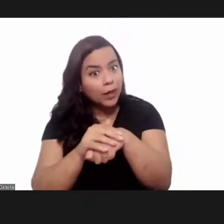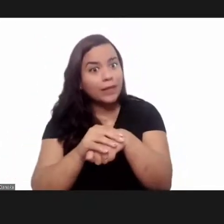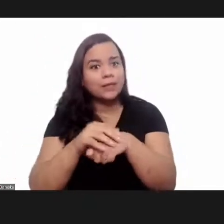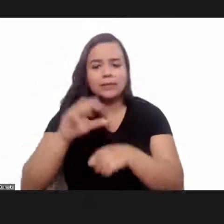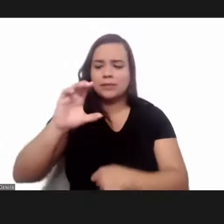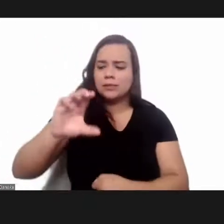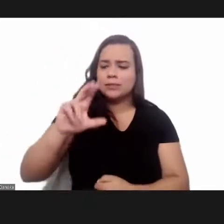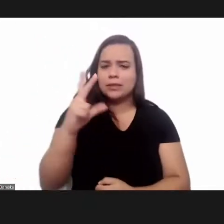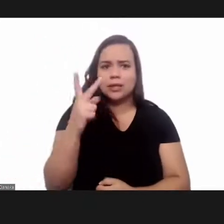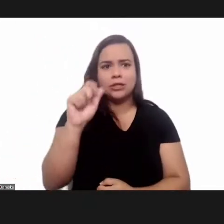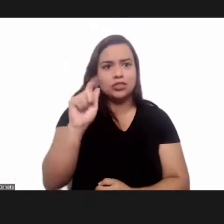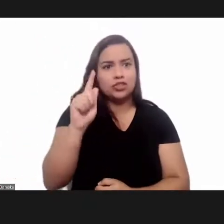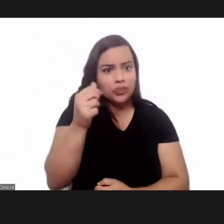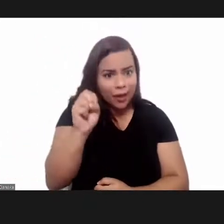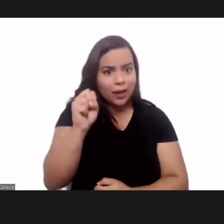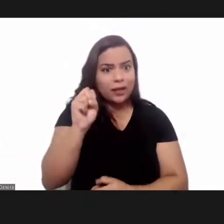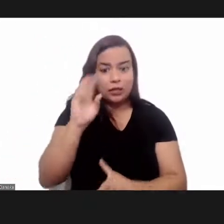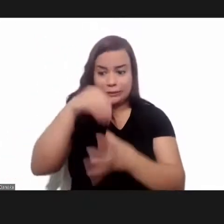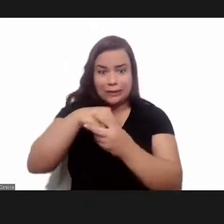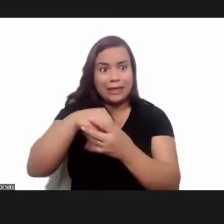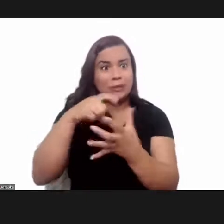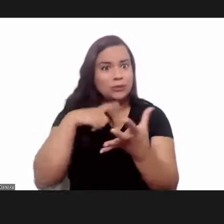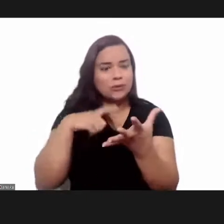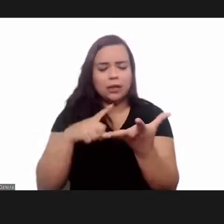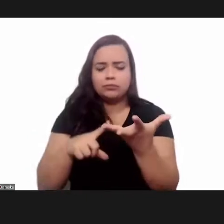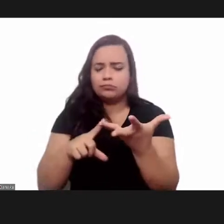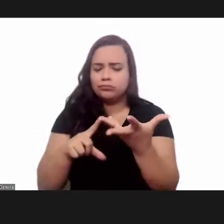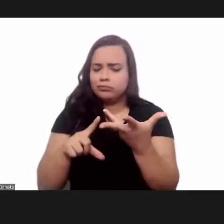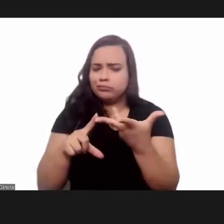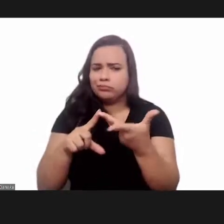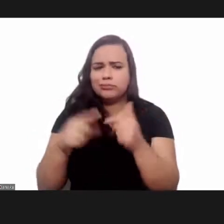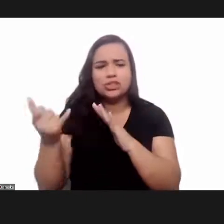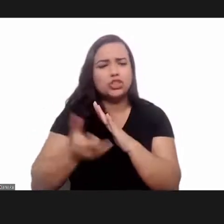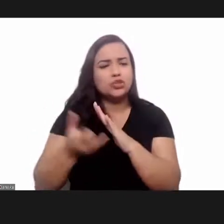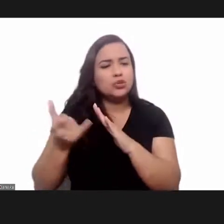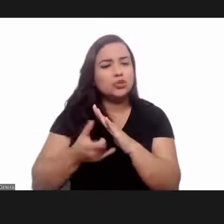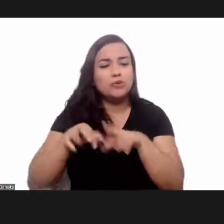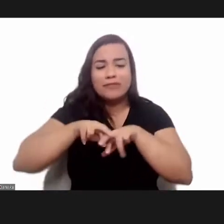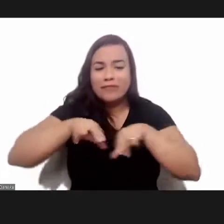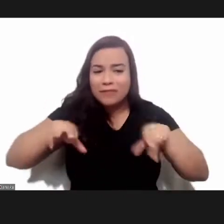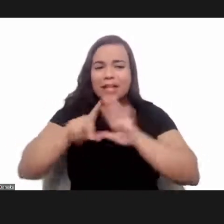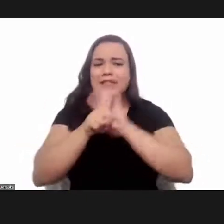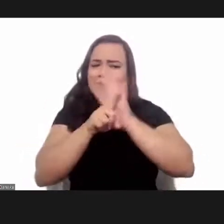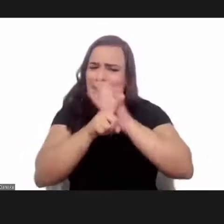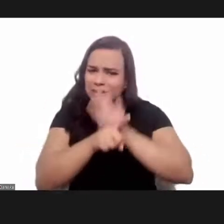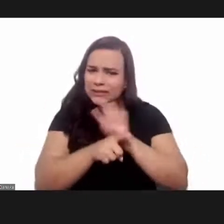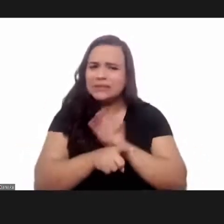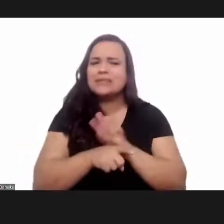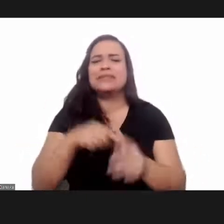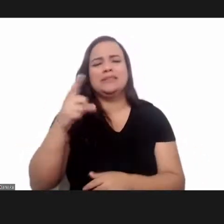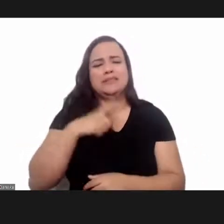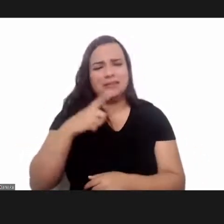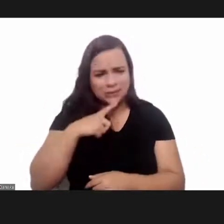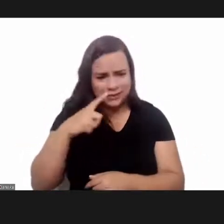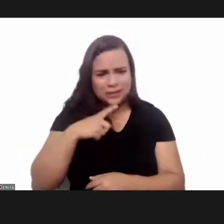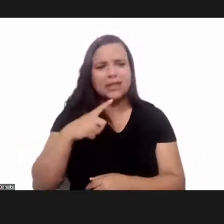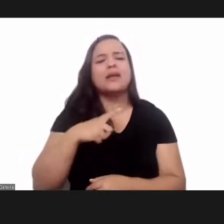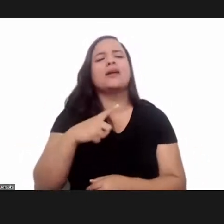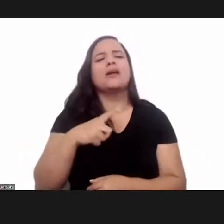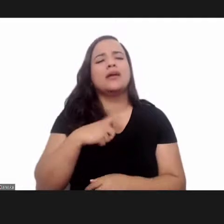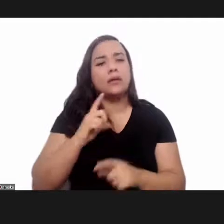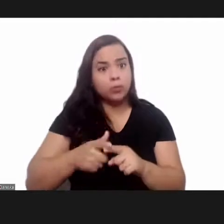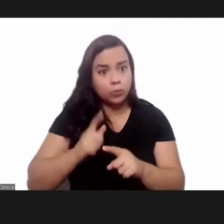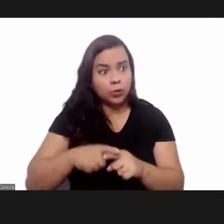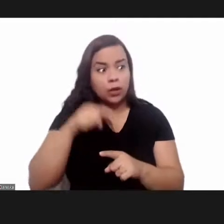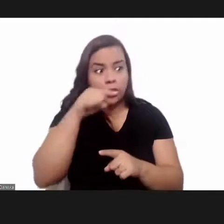disease is it's a cuts across so many different institutes within our institution on the